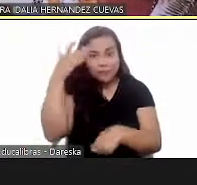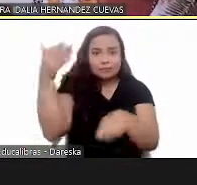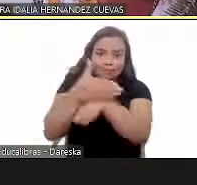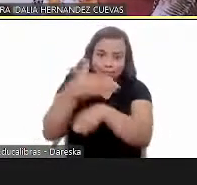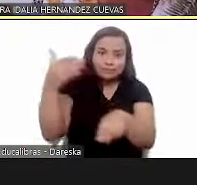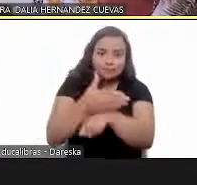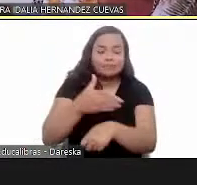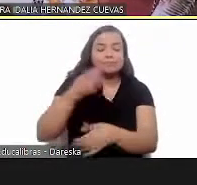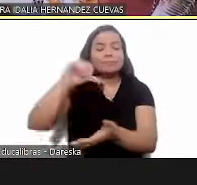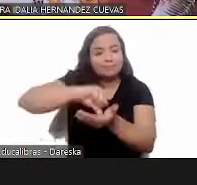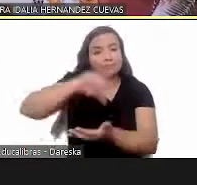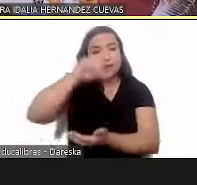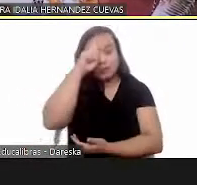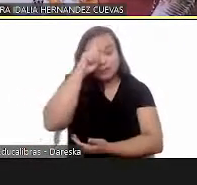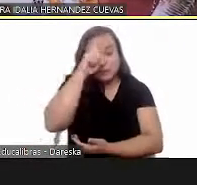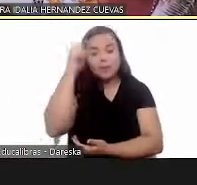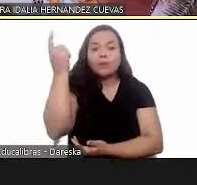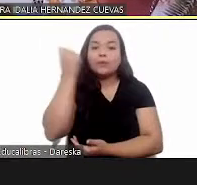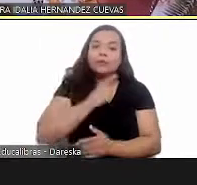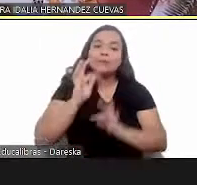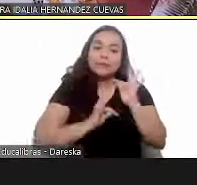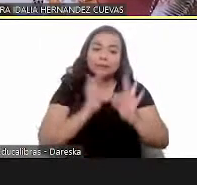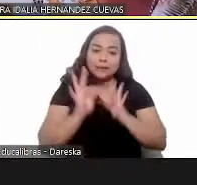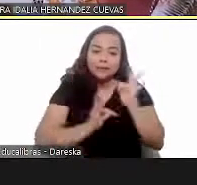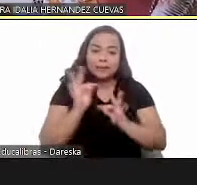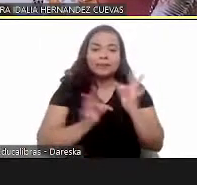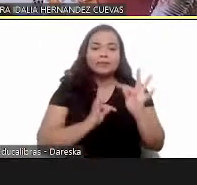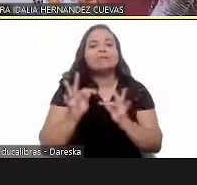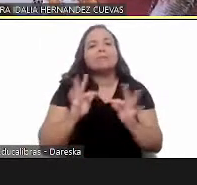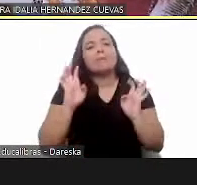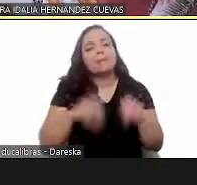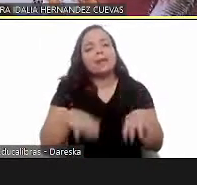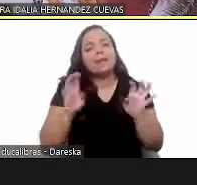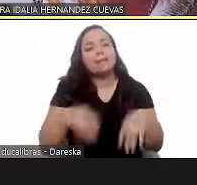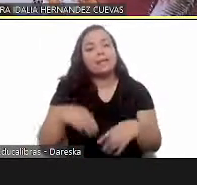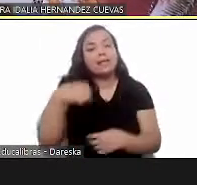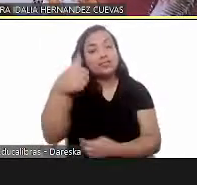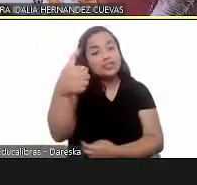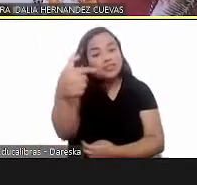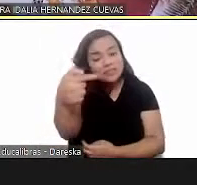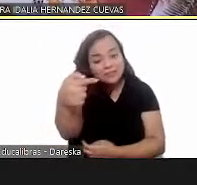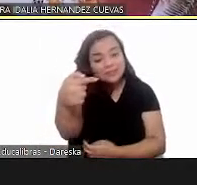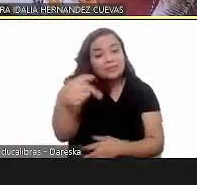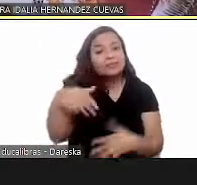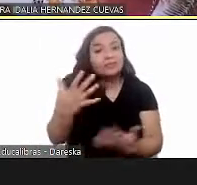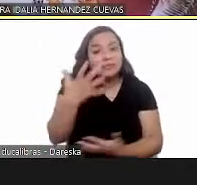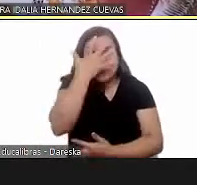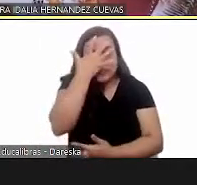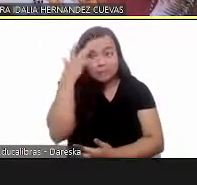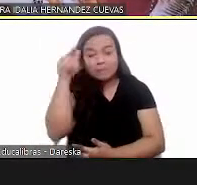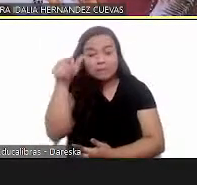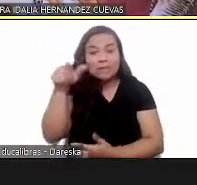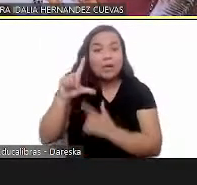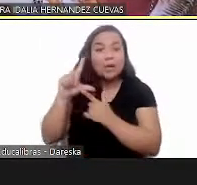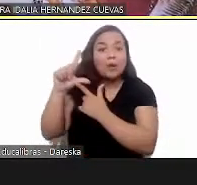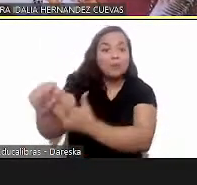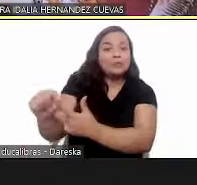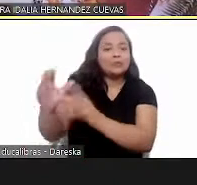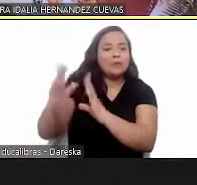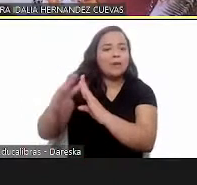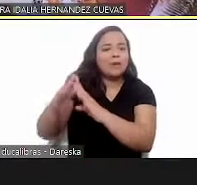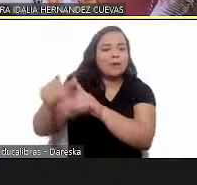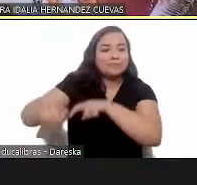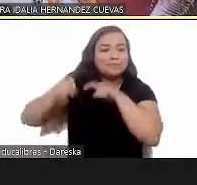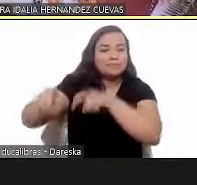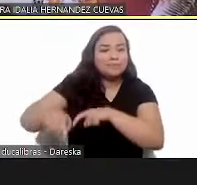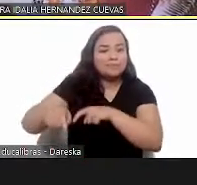person had to make to the health care center to be able to conduct the treatment 17 visits if that person had been from